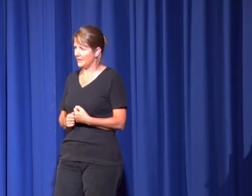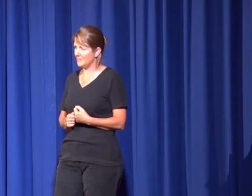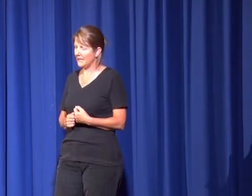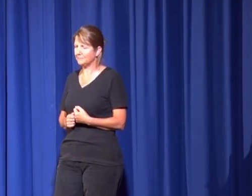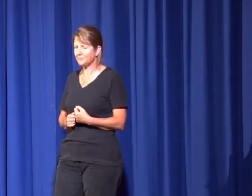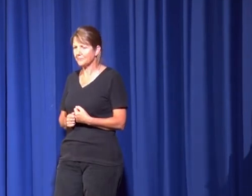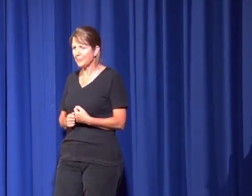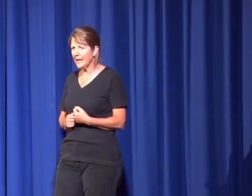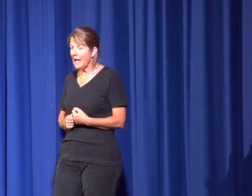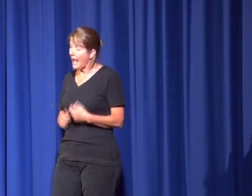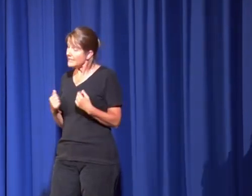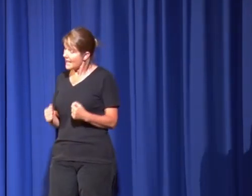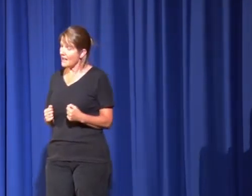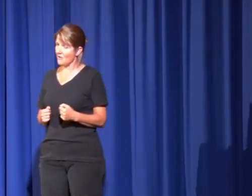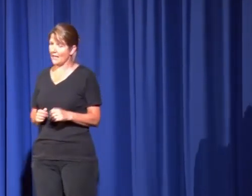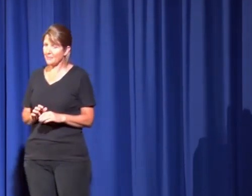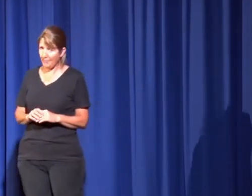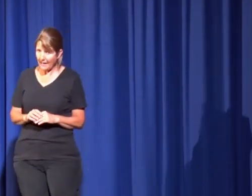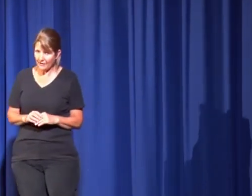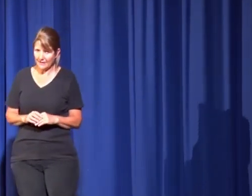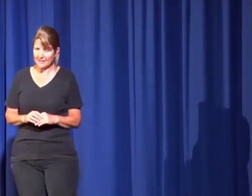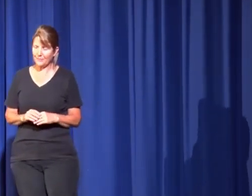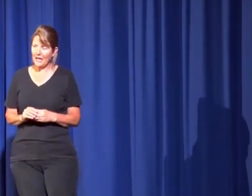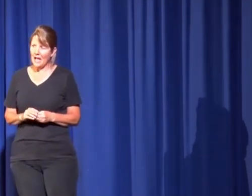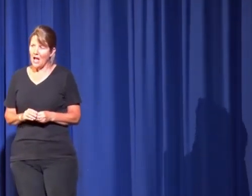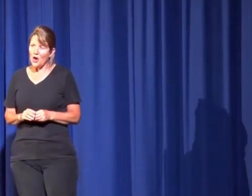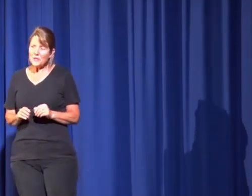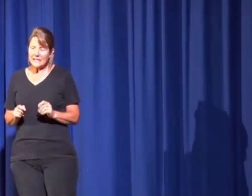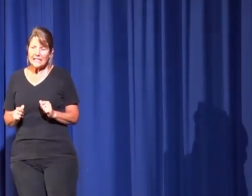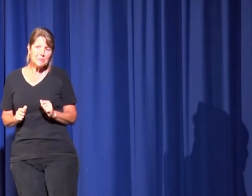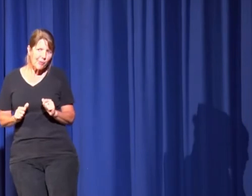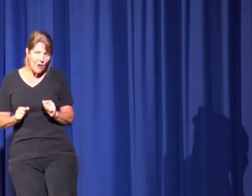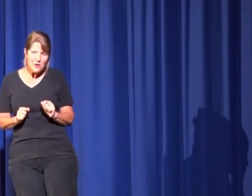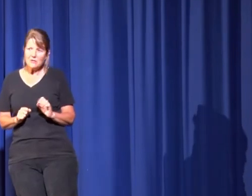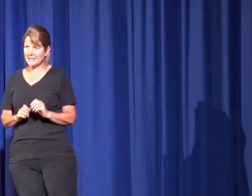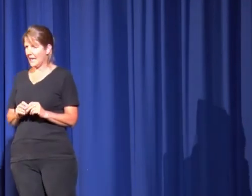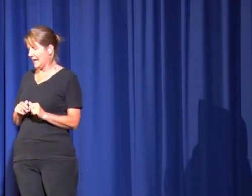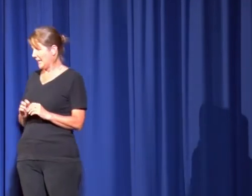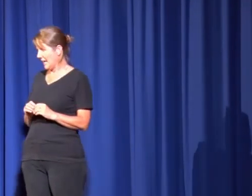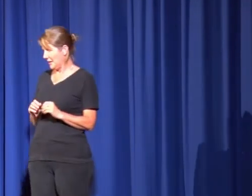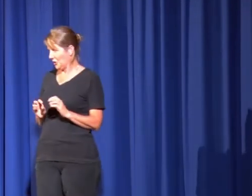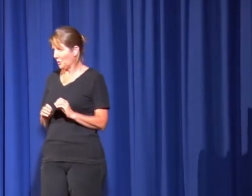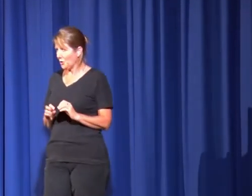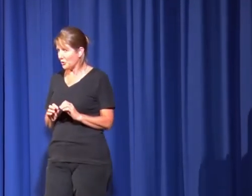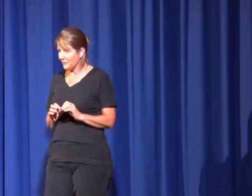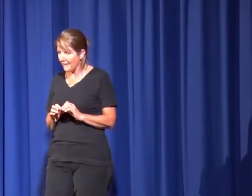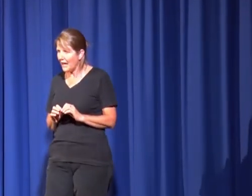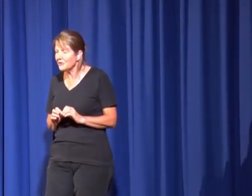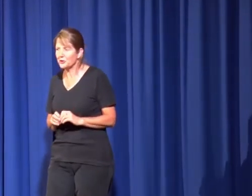in me. And now, as a parent, who's a little prone to saying, you know, a word of 500,